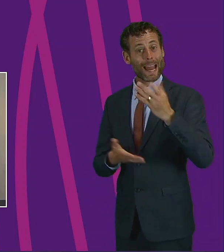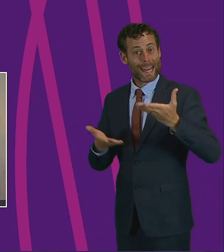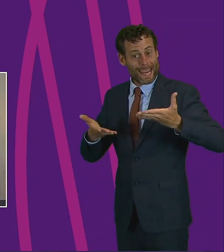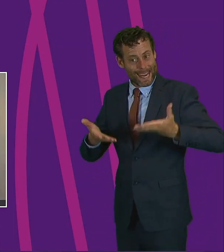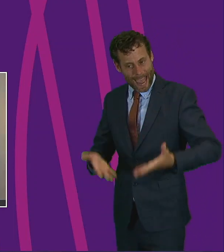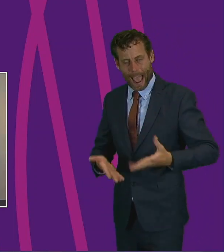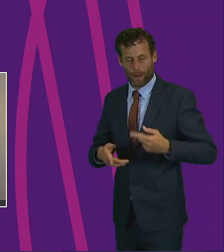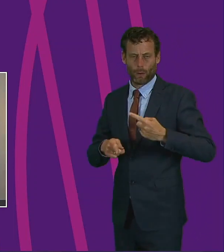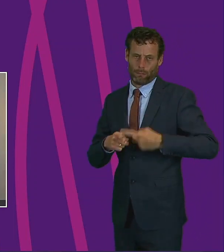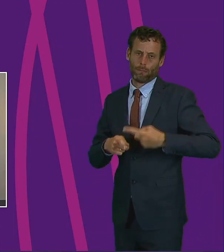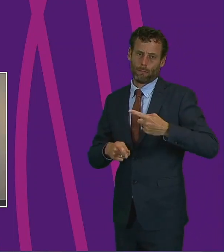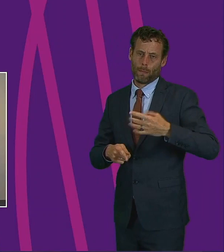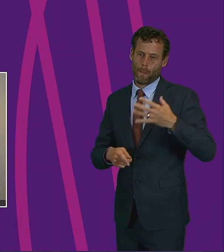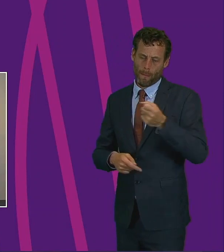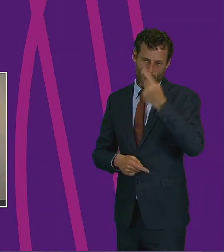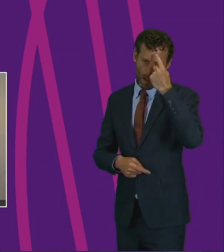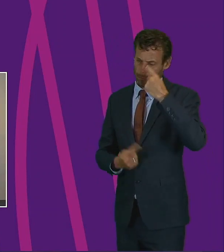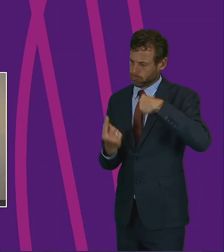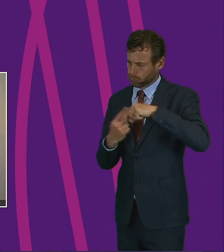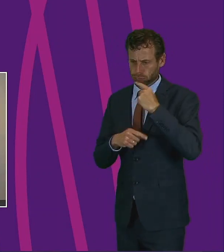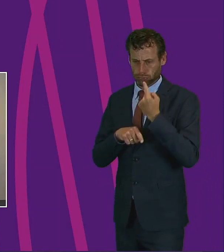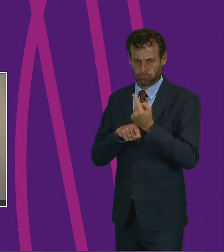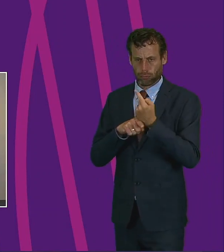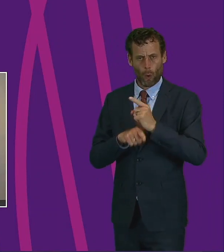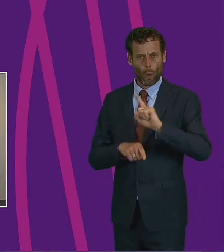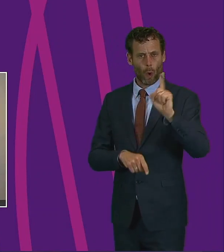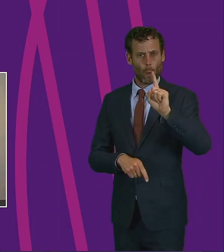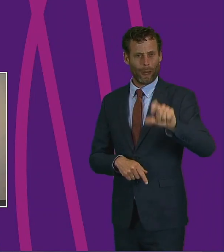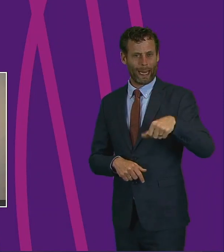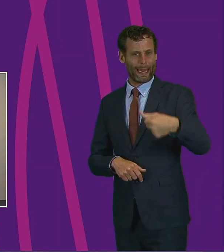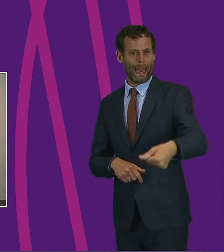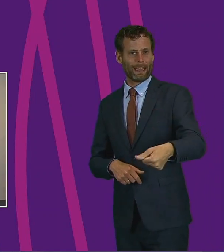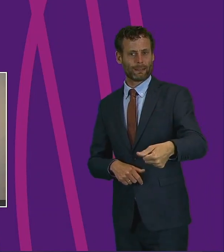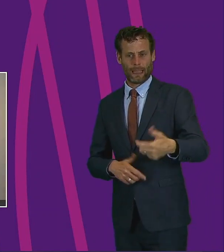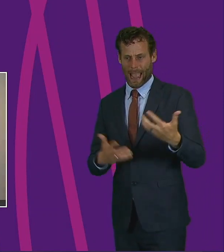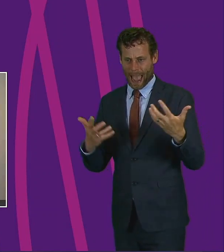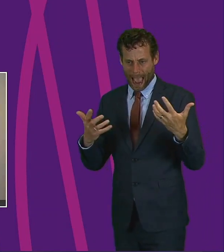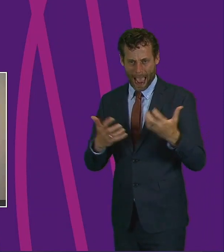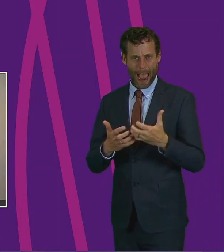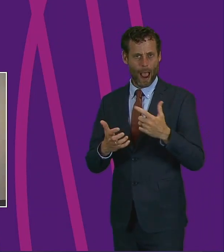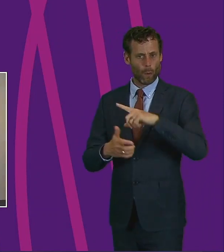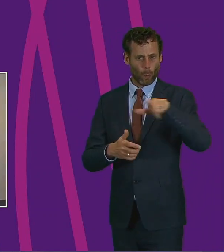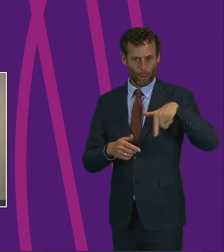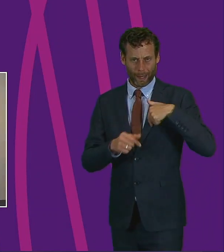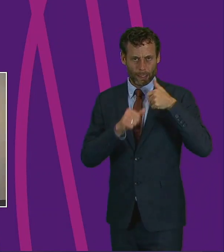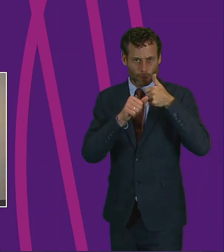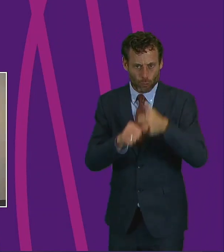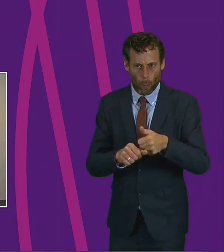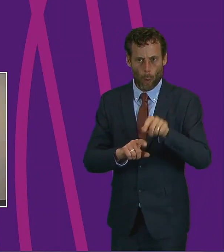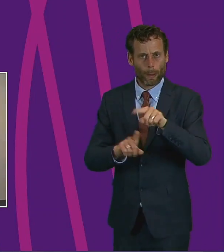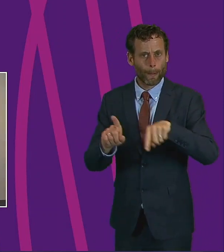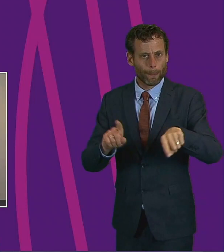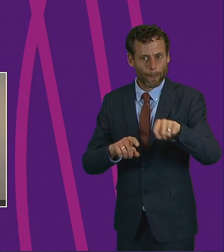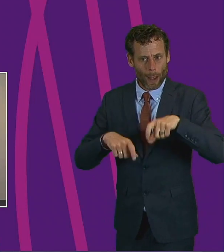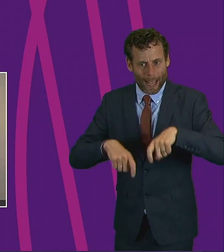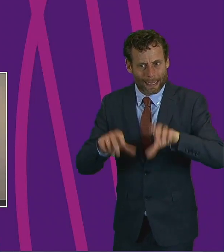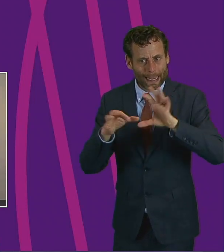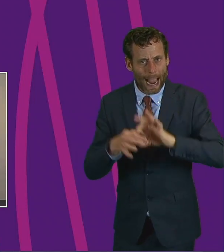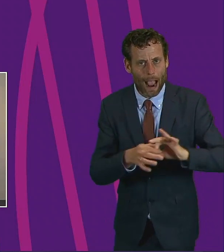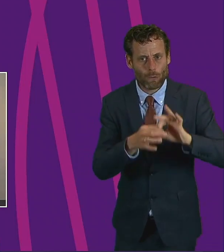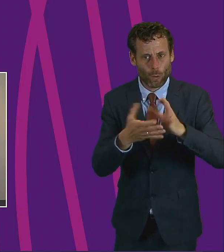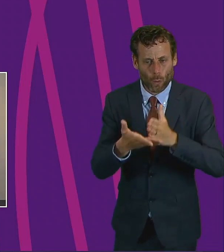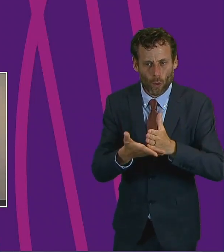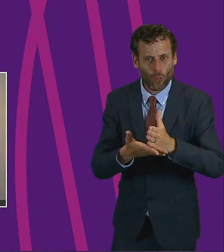to the future and ensure that we put in place appropriate policies that empower those same communities to give them the tools to emerge from this